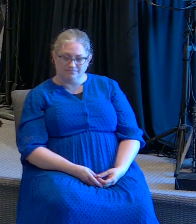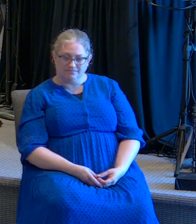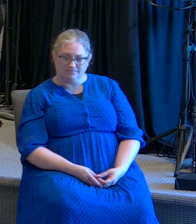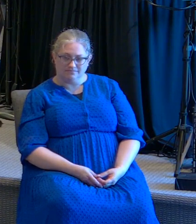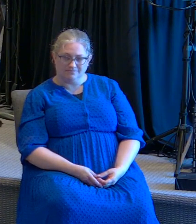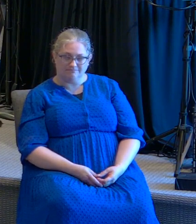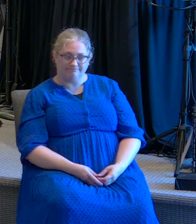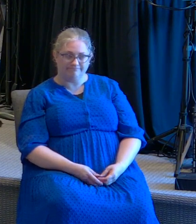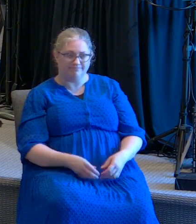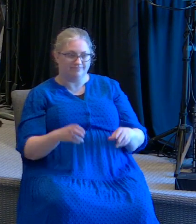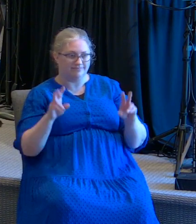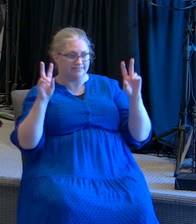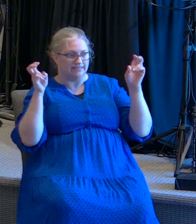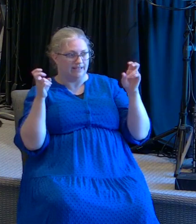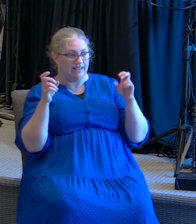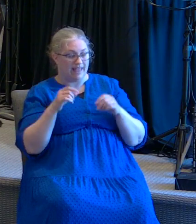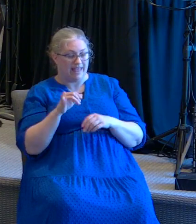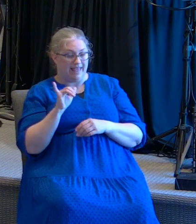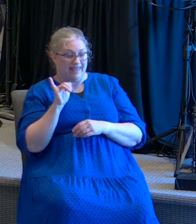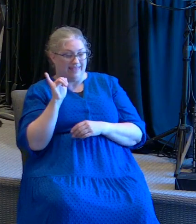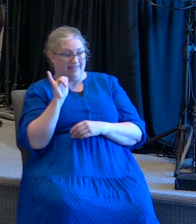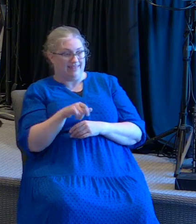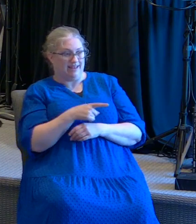that says that they may know